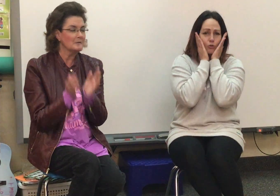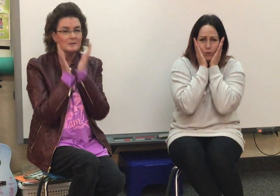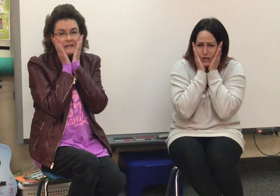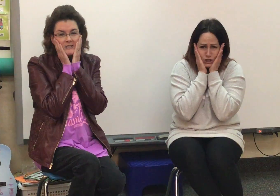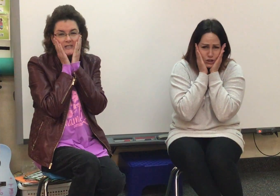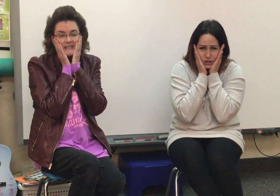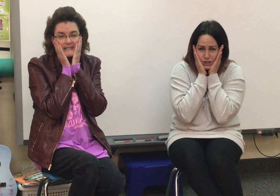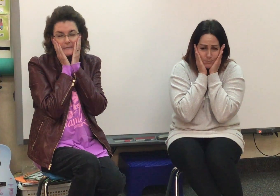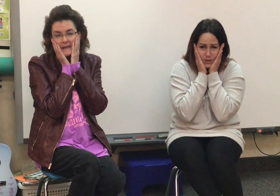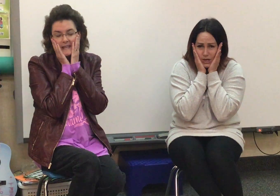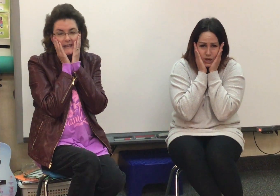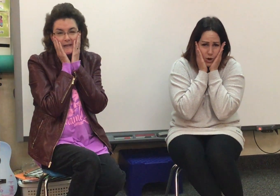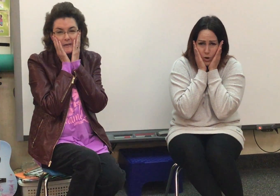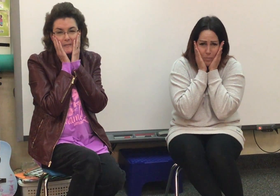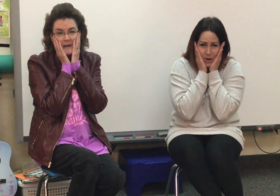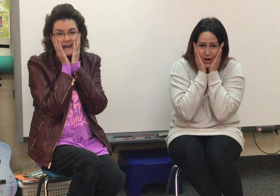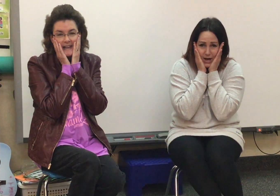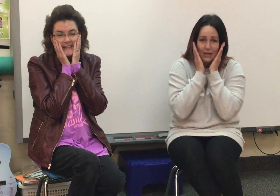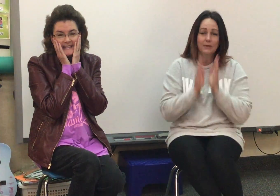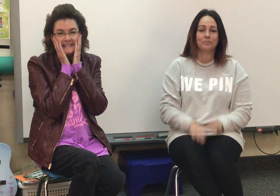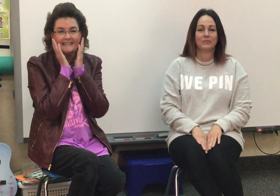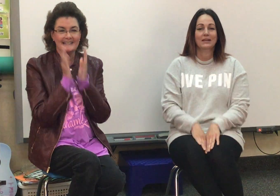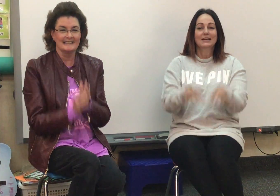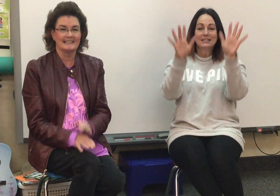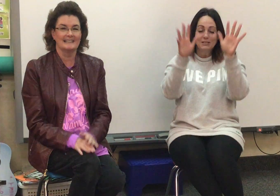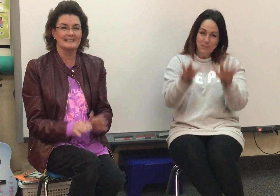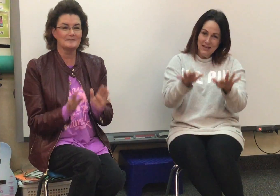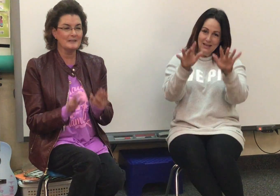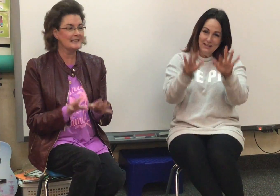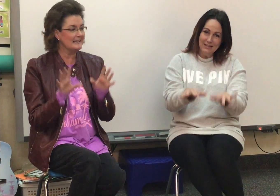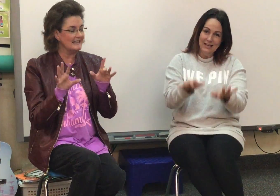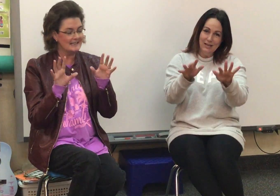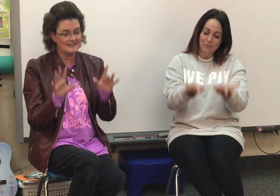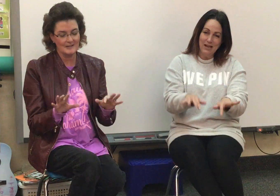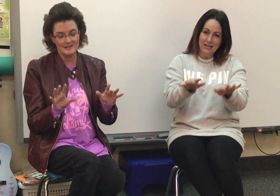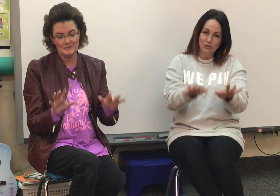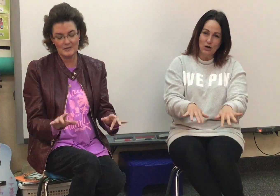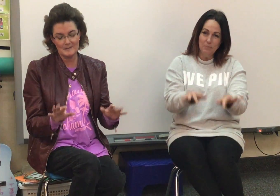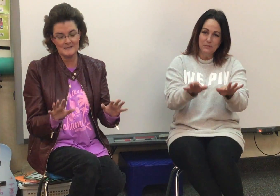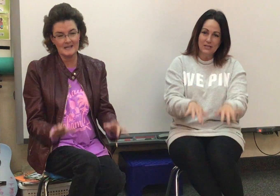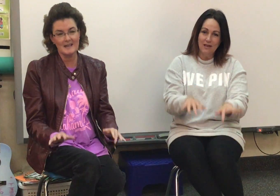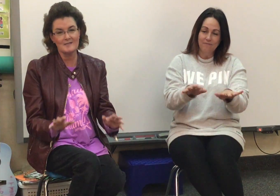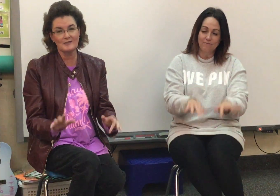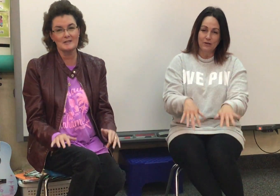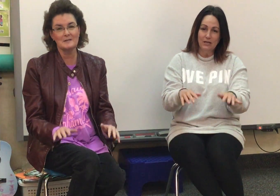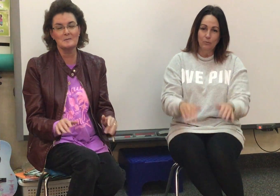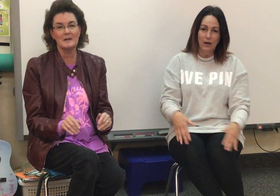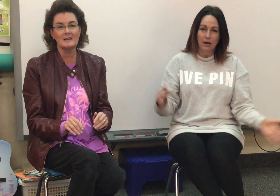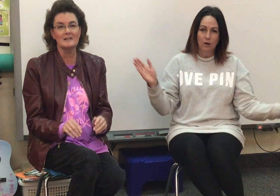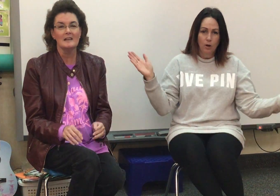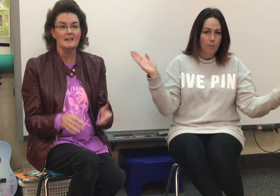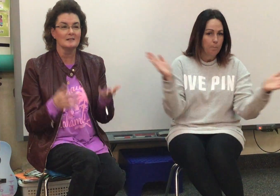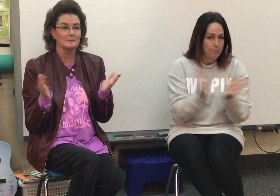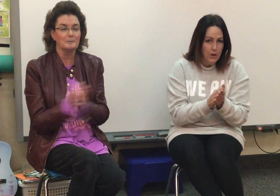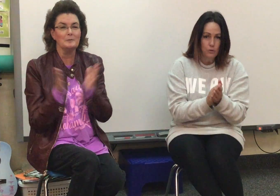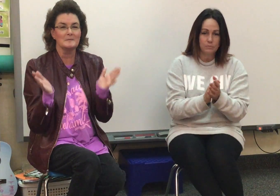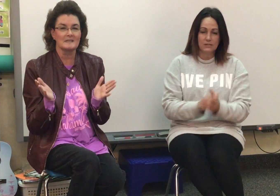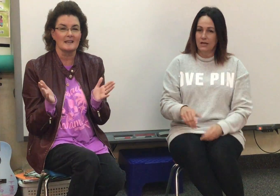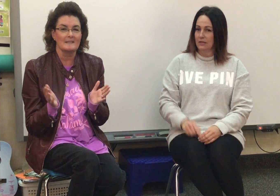gracious me oh my. Spilling raindrops everywhere. Boom, said